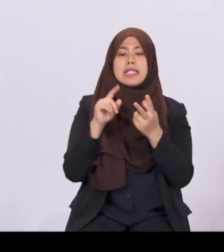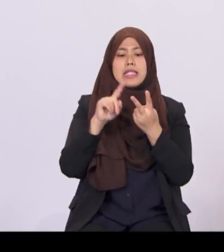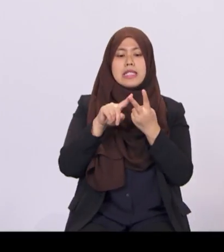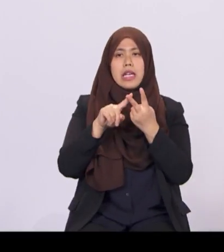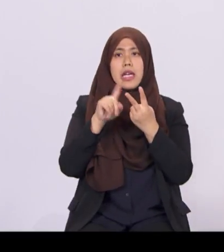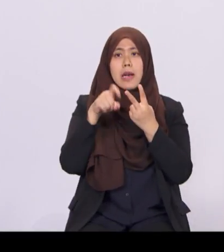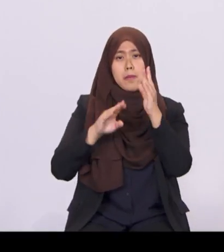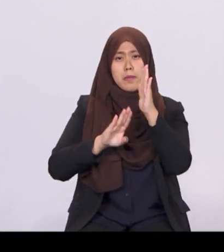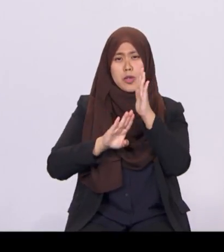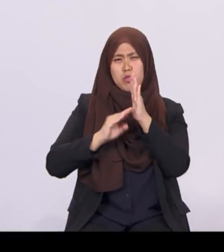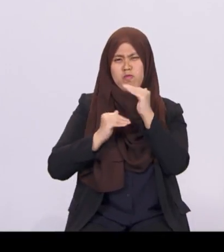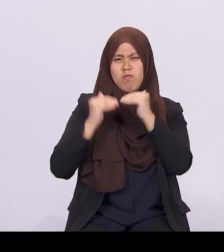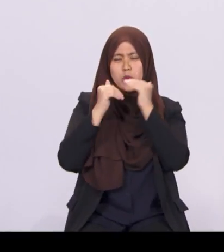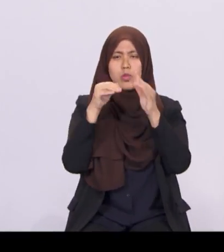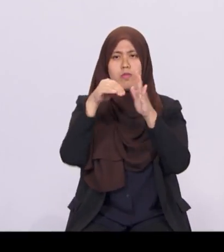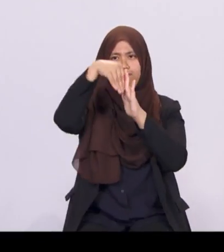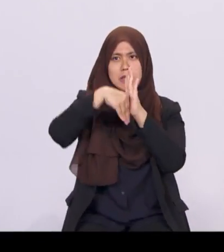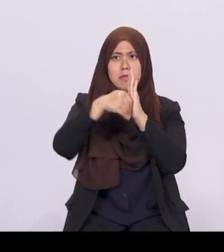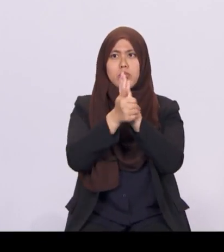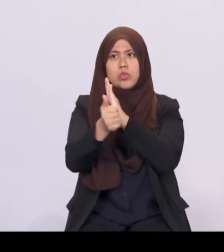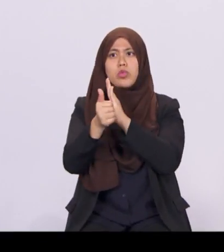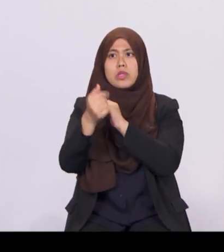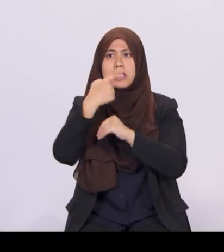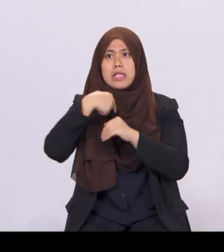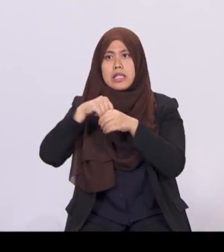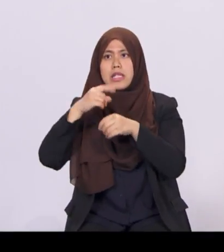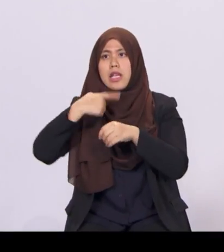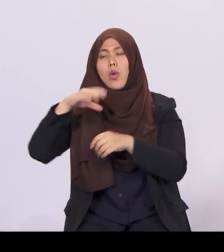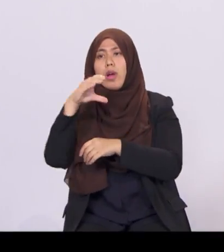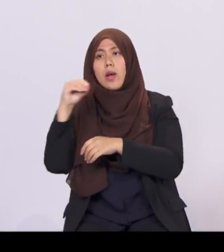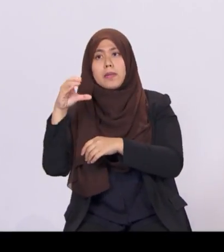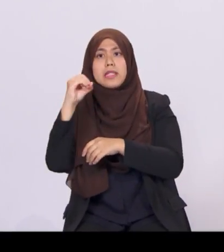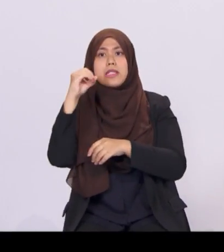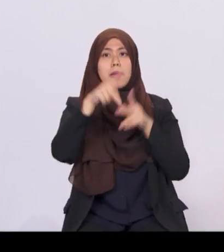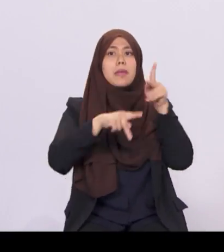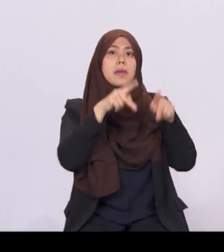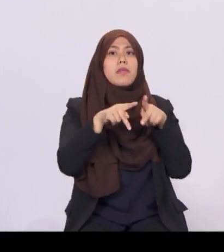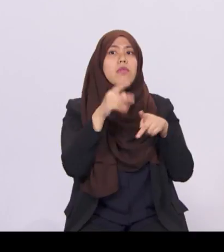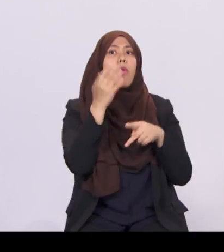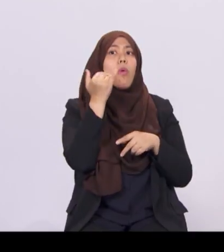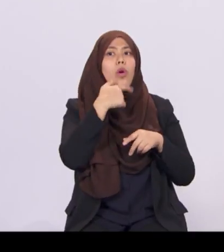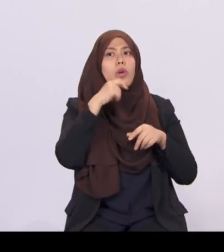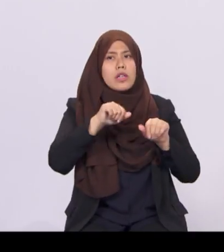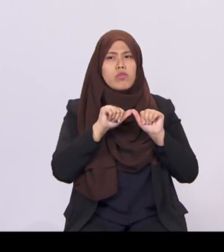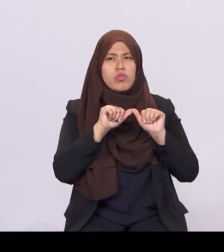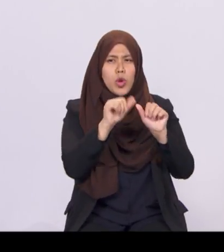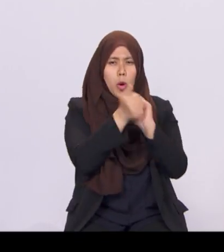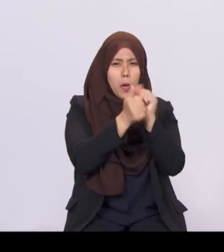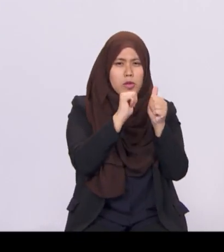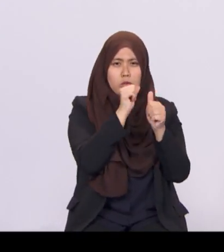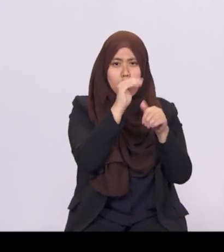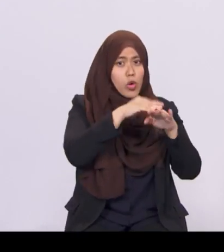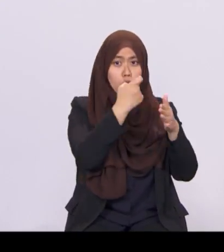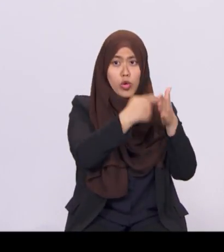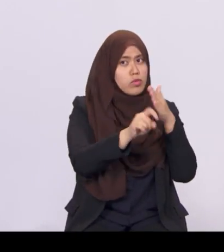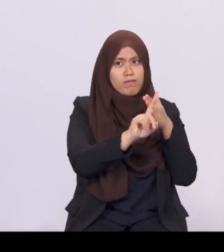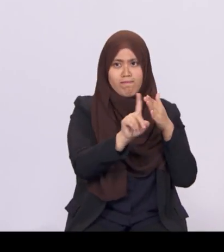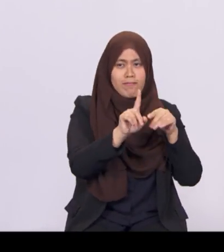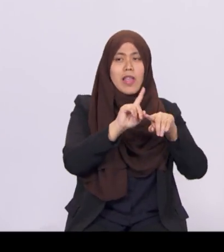capabilities in our firms and our people, so that we can compete not on cost, but on the value and skills we